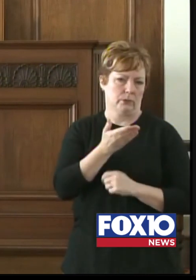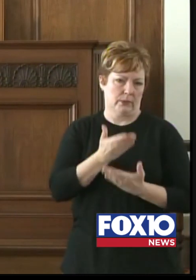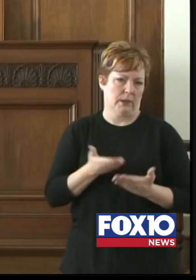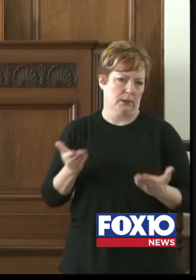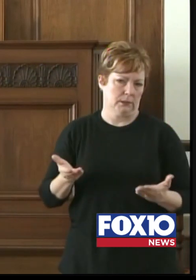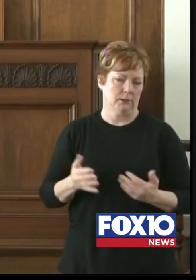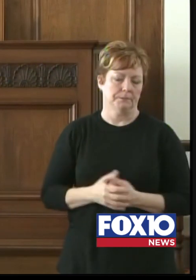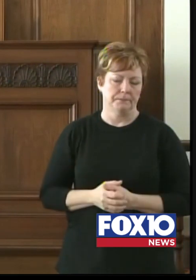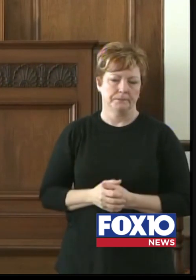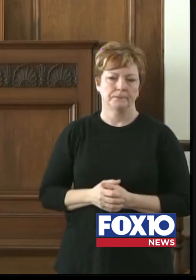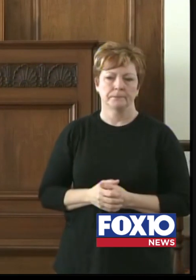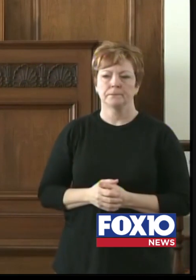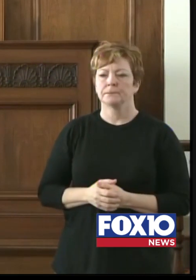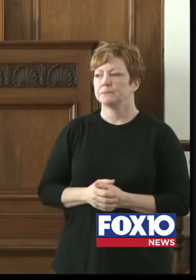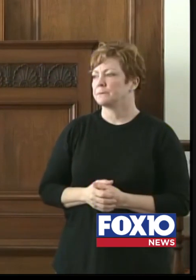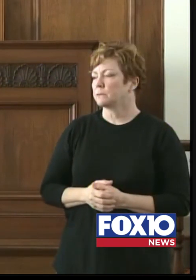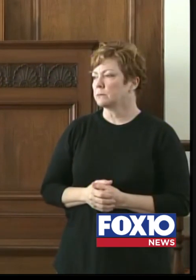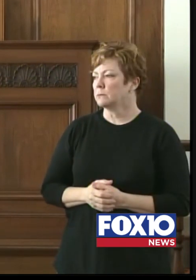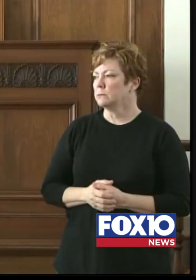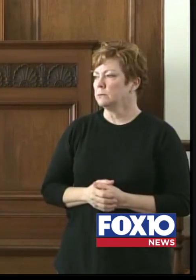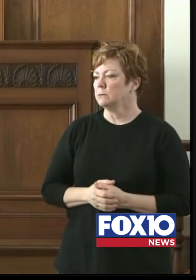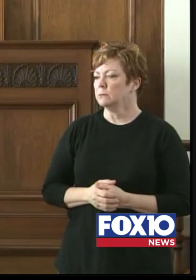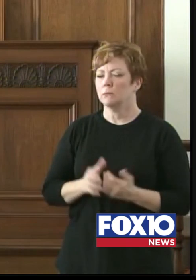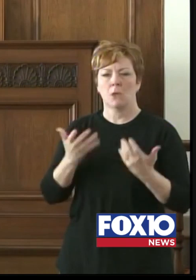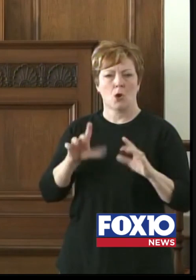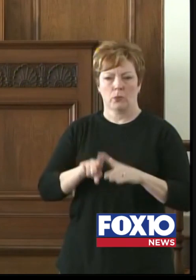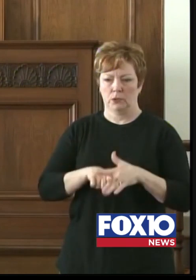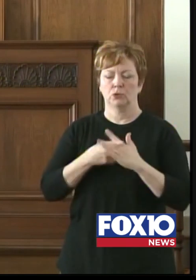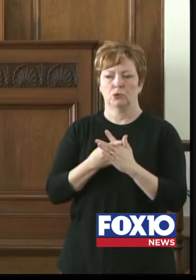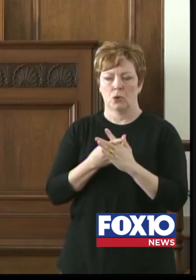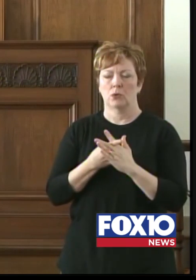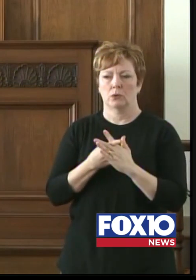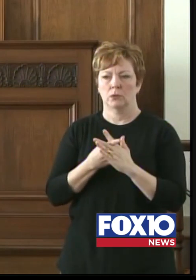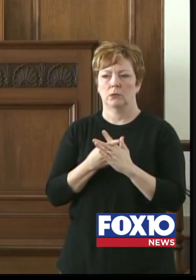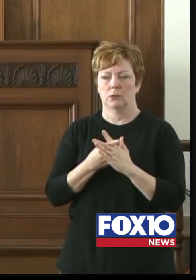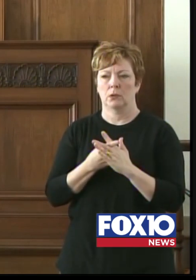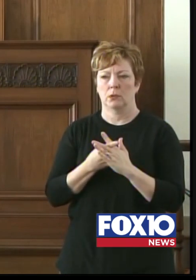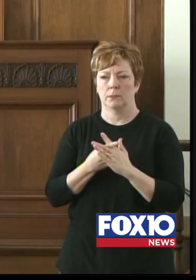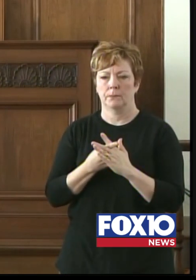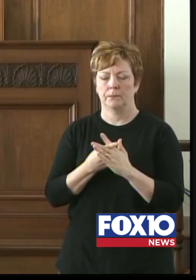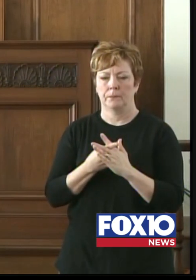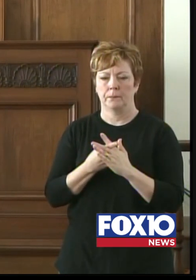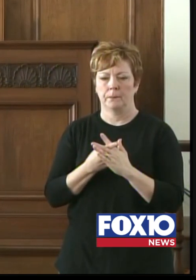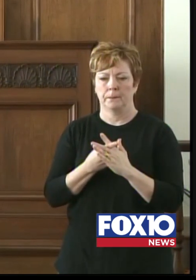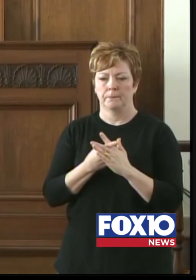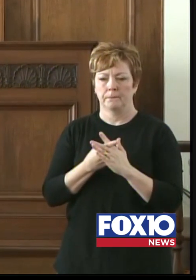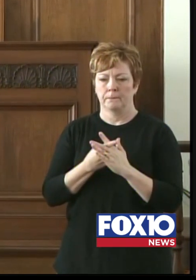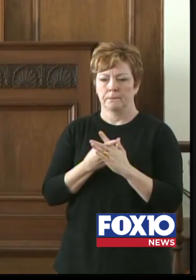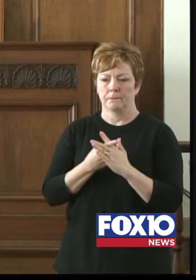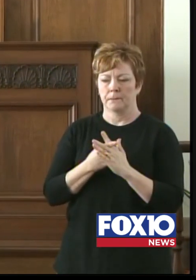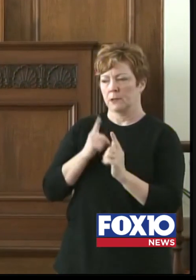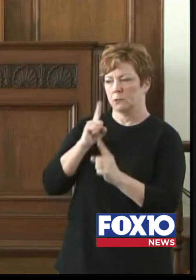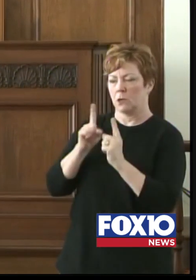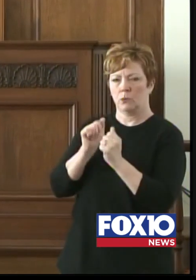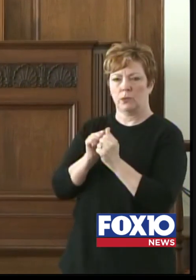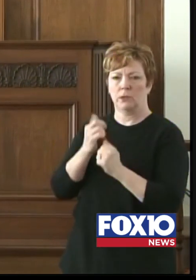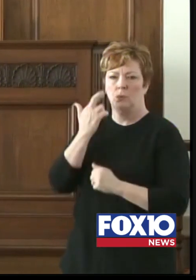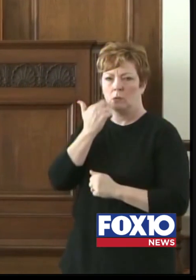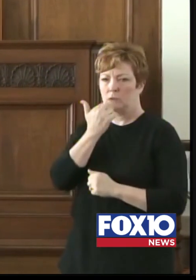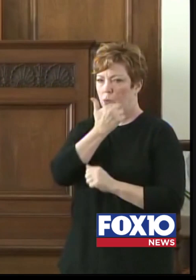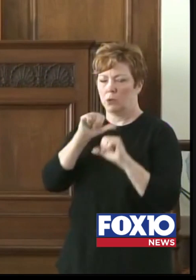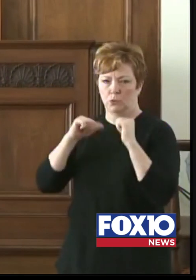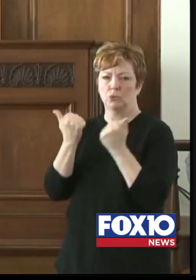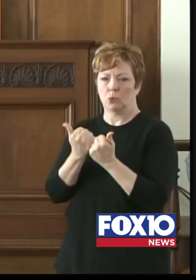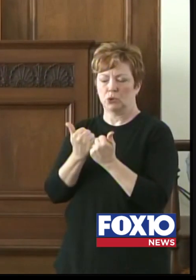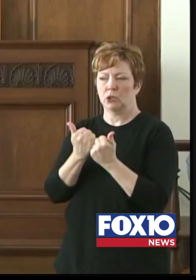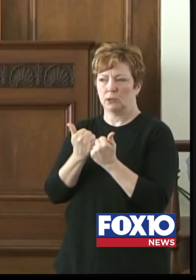to measure things. We'll be we've already started making inroads to the restaurant association. They're going to be getting